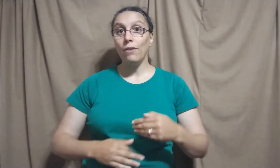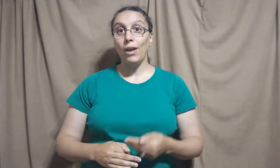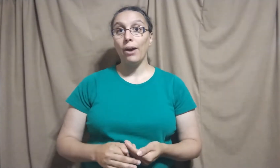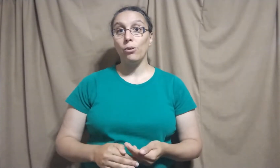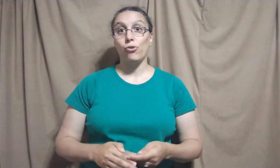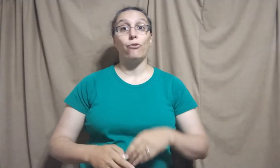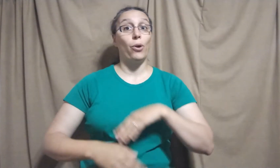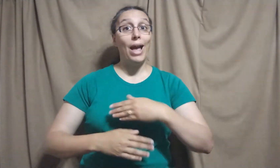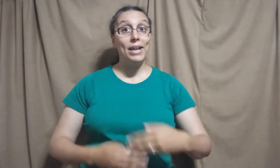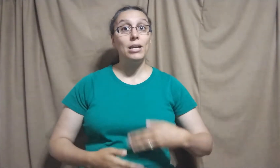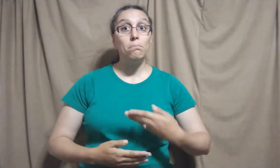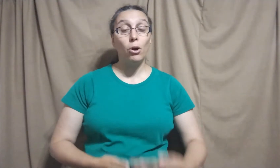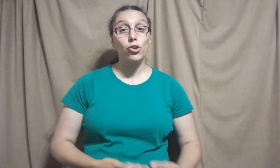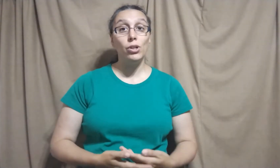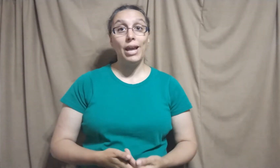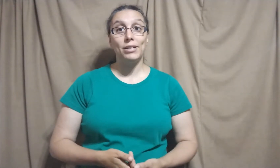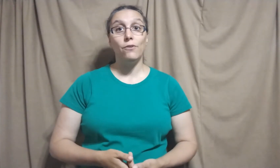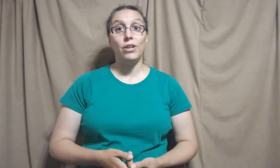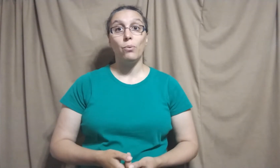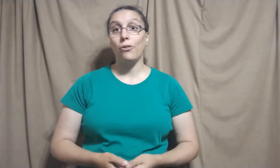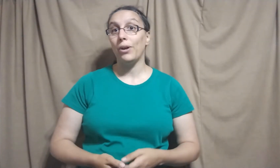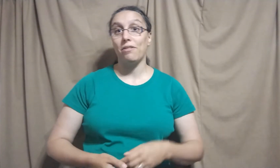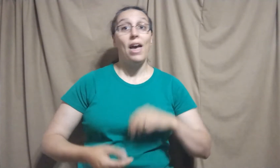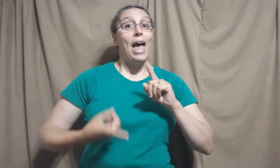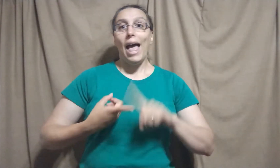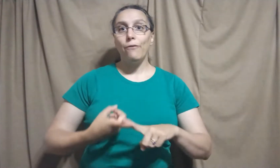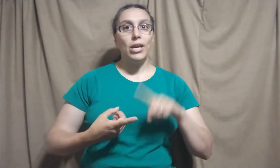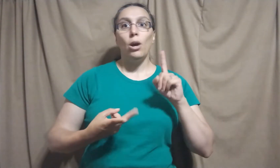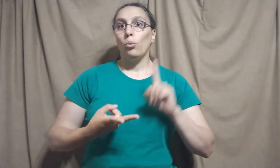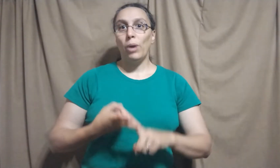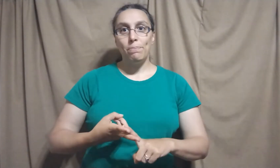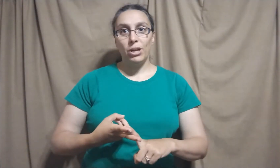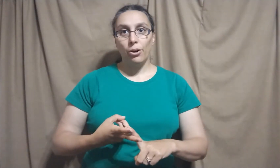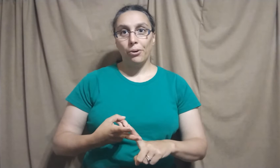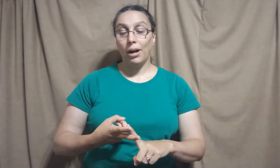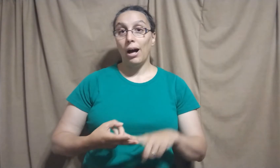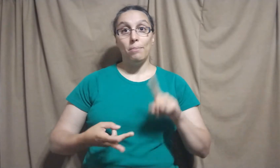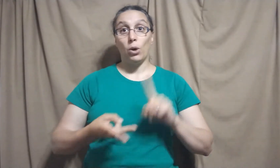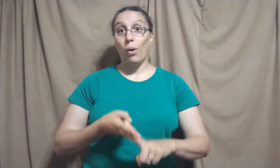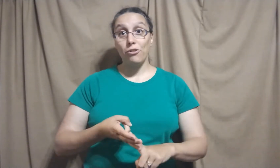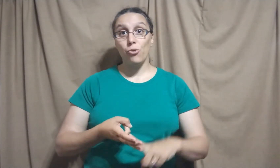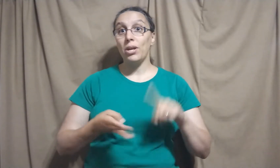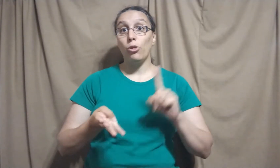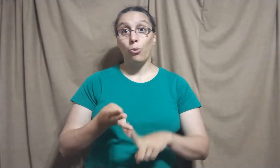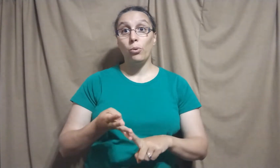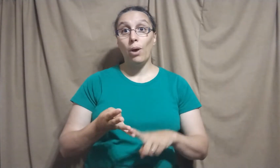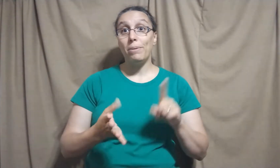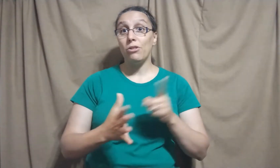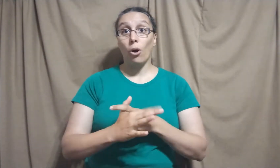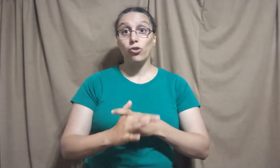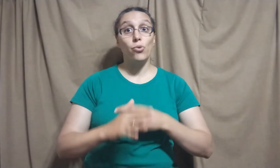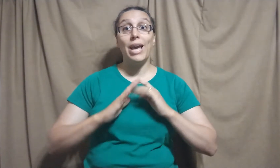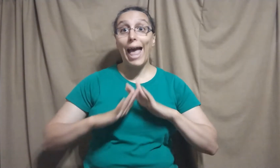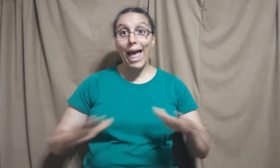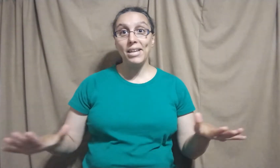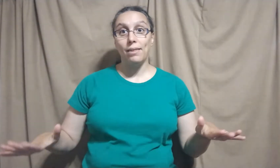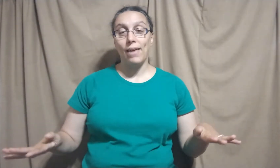of the heraldry for any marshal activity, whether it's heavy, rapier, equestrian, throne weapons, archery, anything,